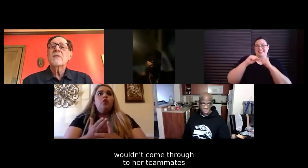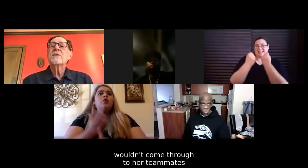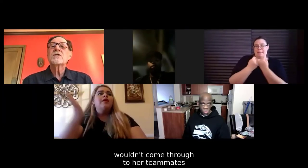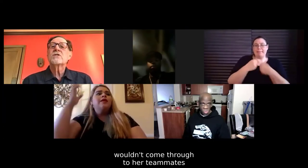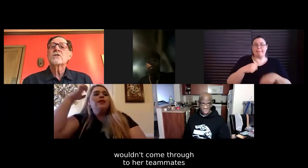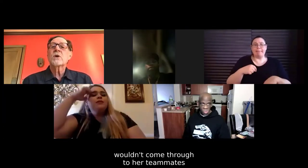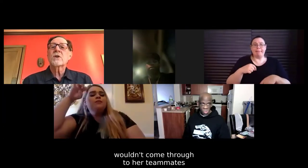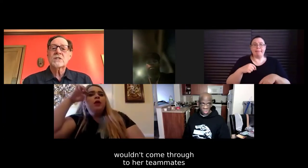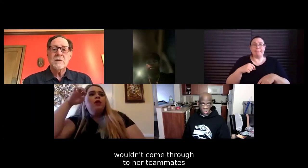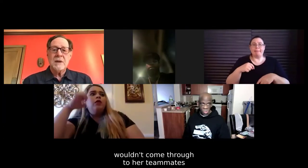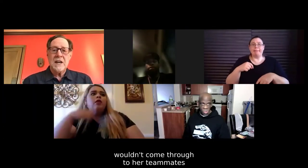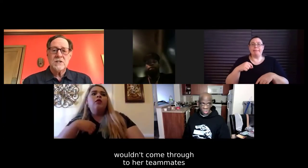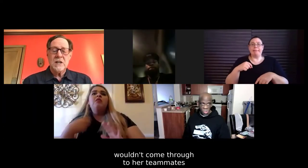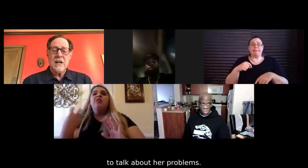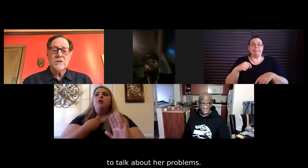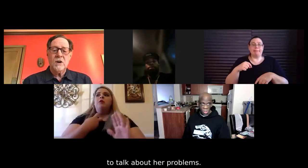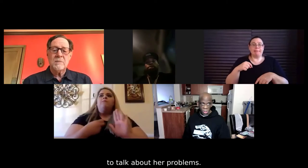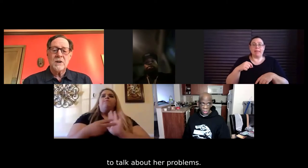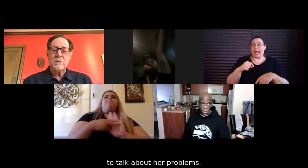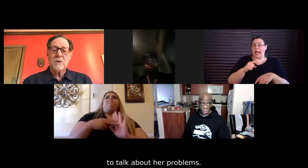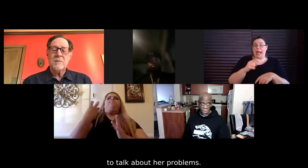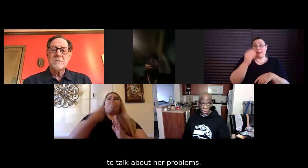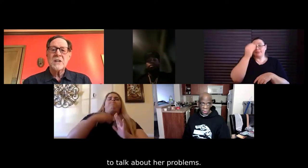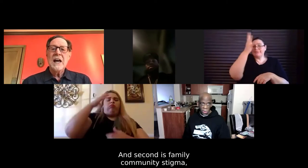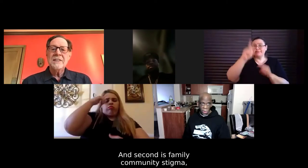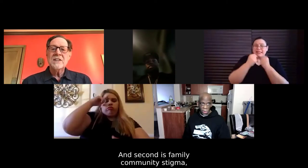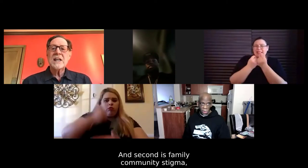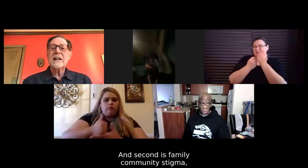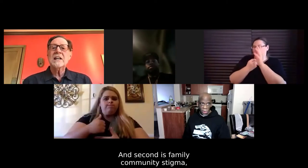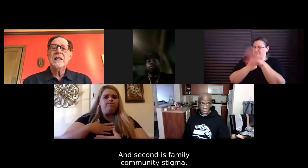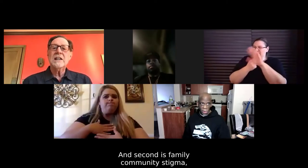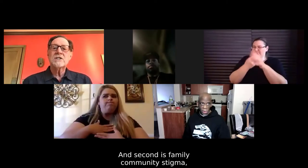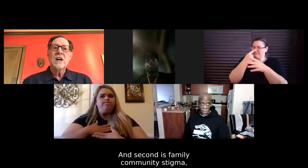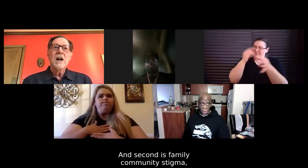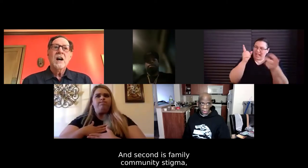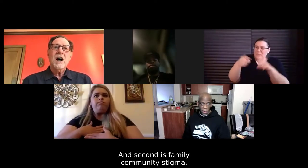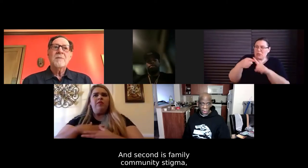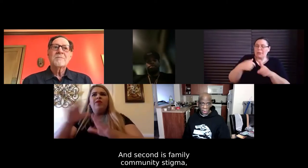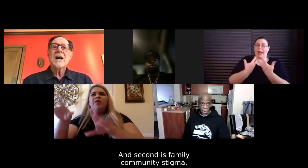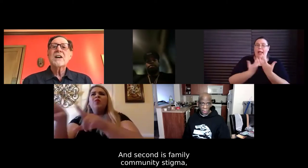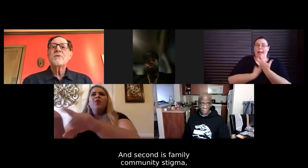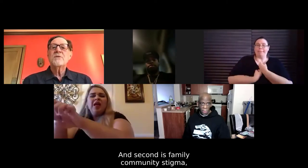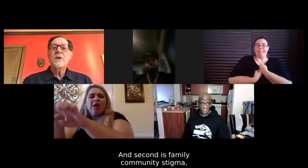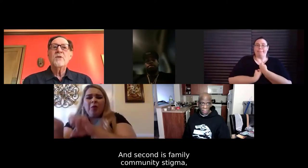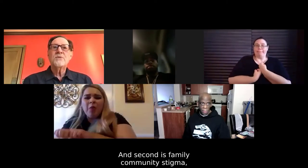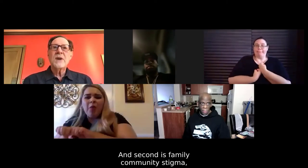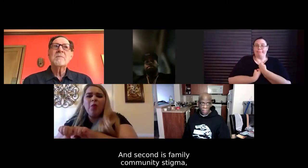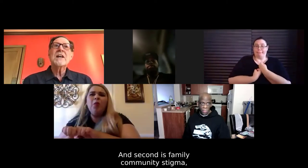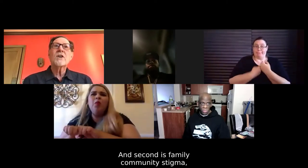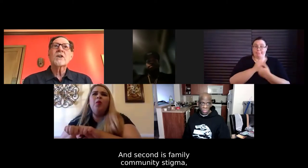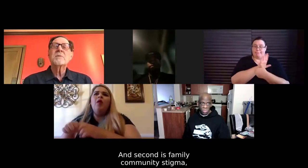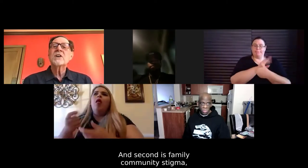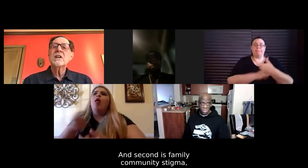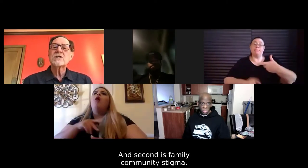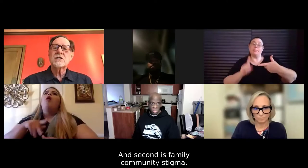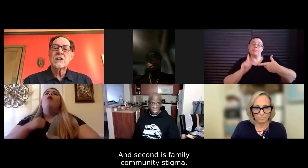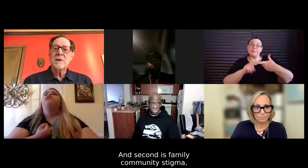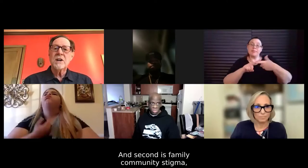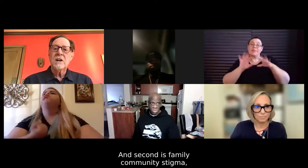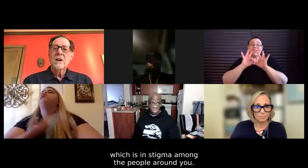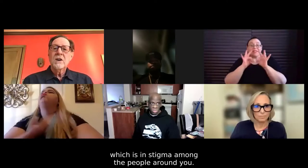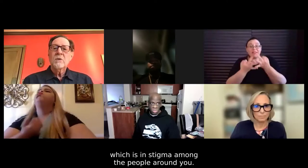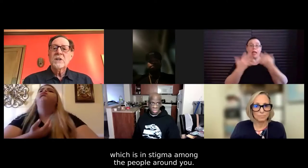come through even to her teammates and talk about her problems. And the second is kind of family or community